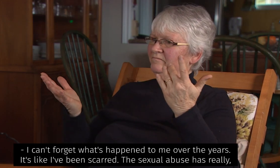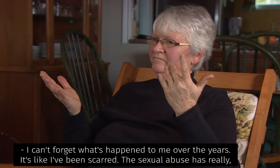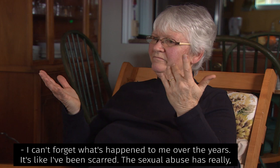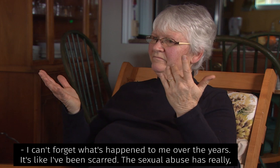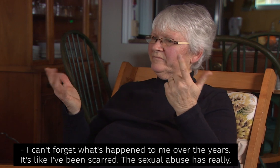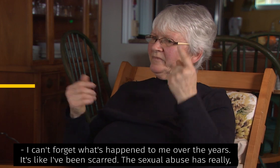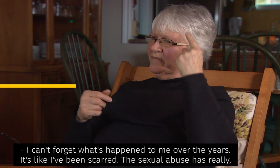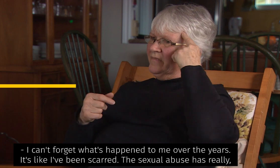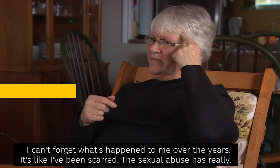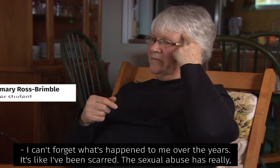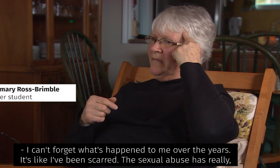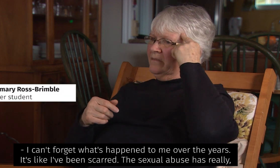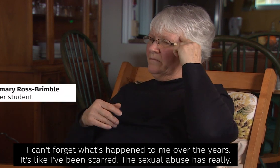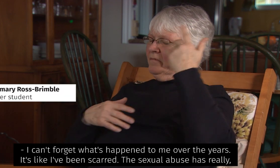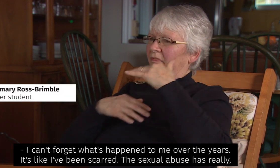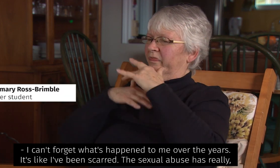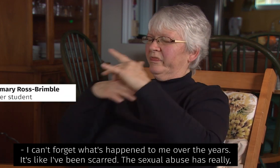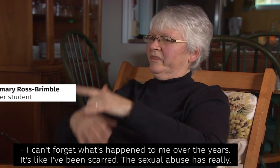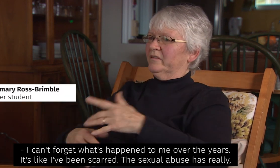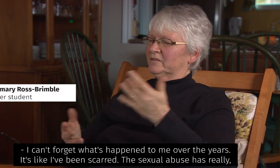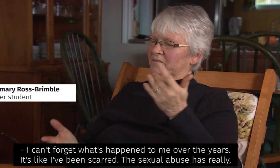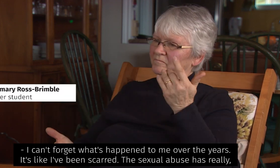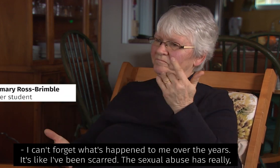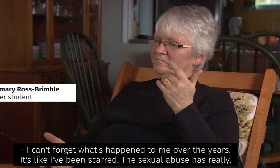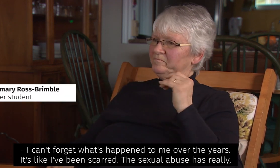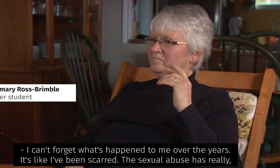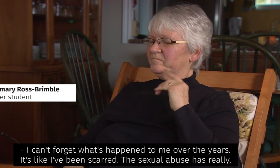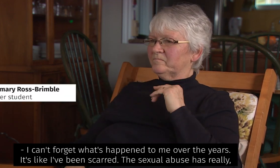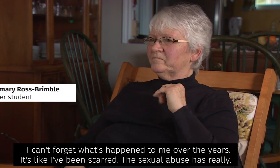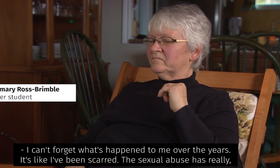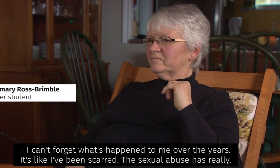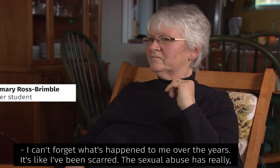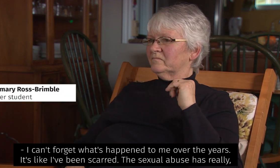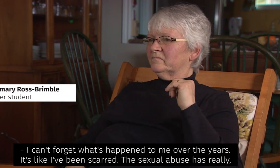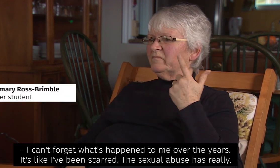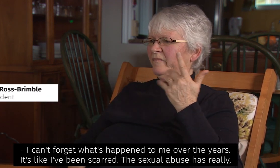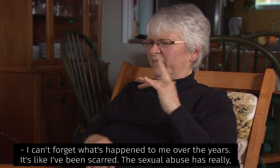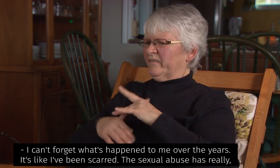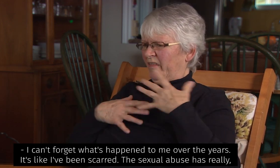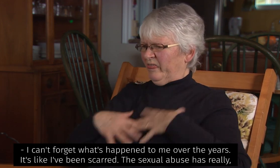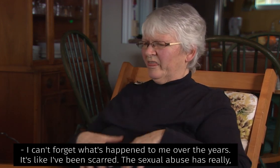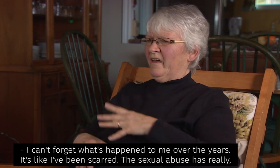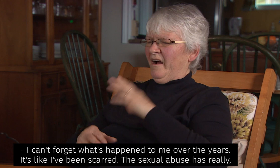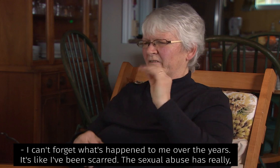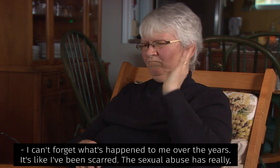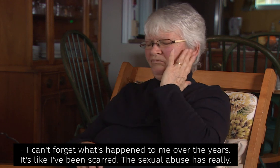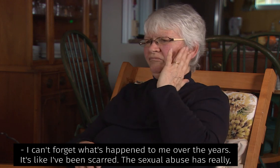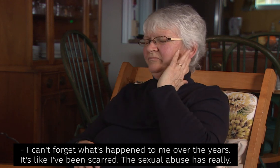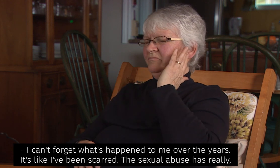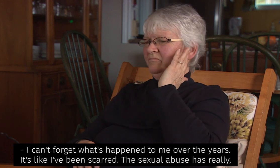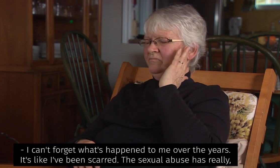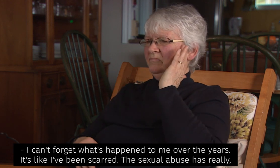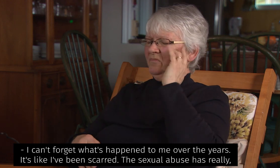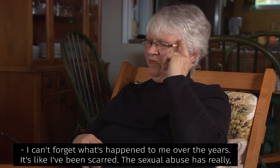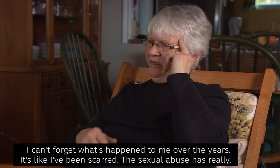I can't forget what's happened to me over the years. It's like I've been scarred. The